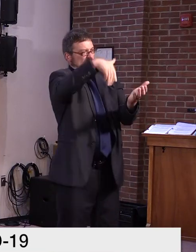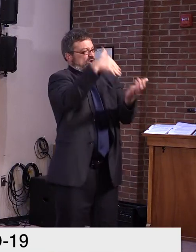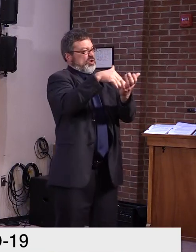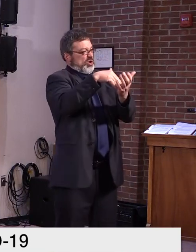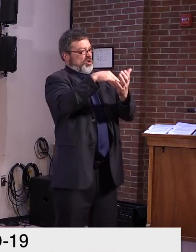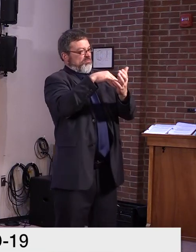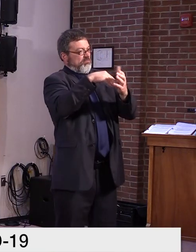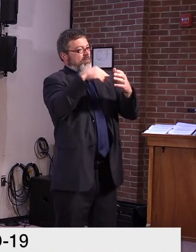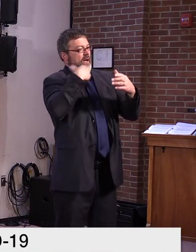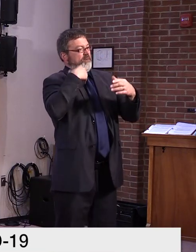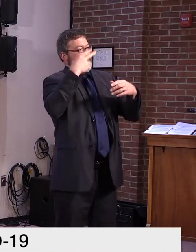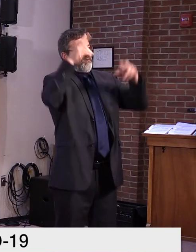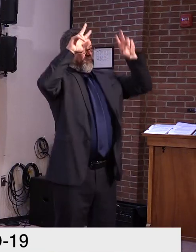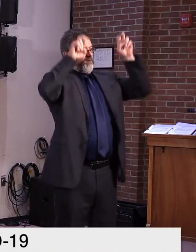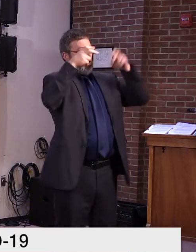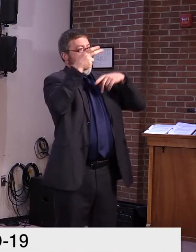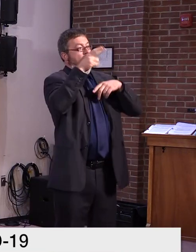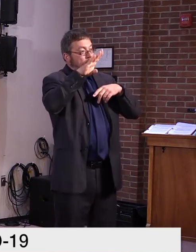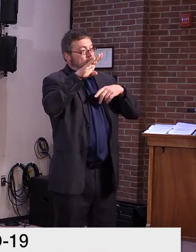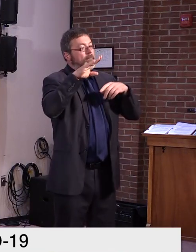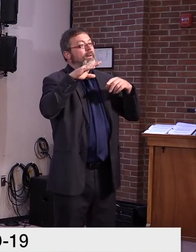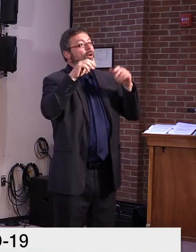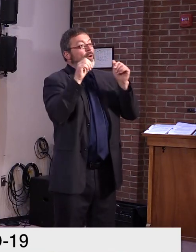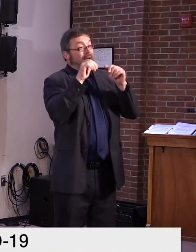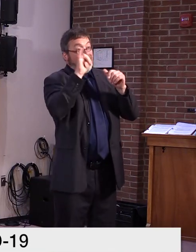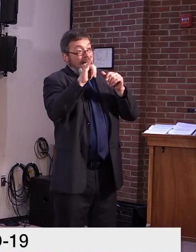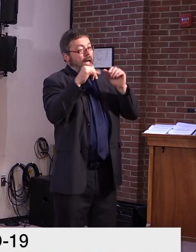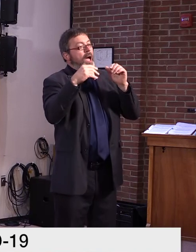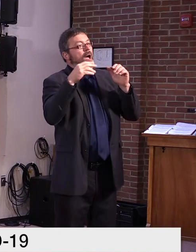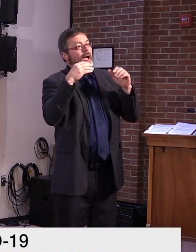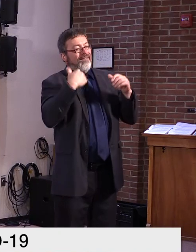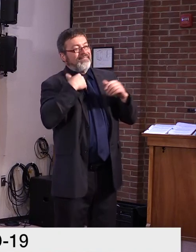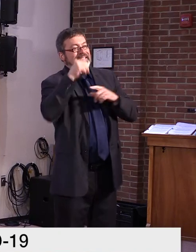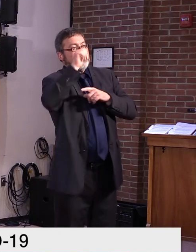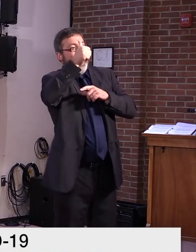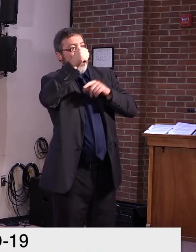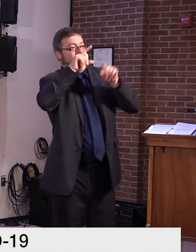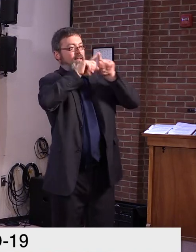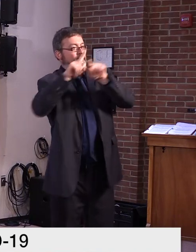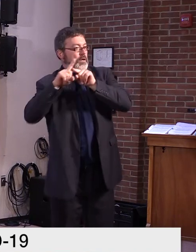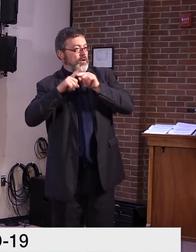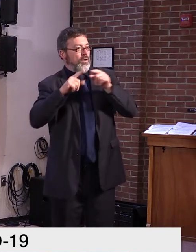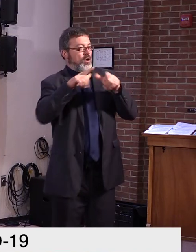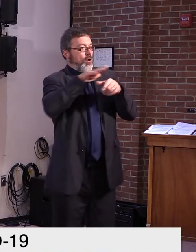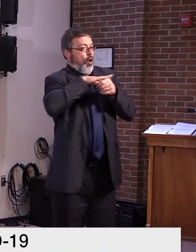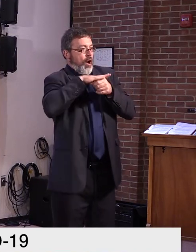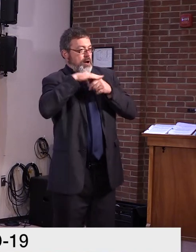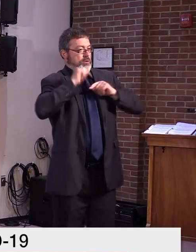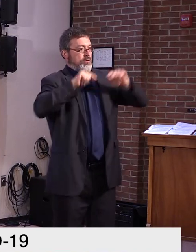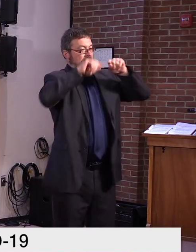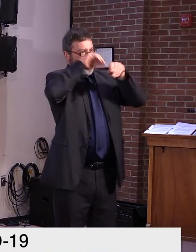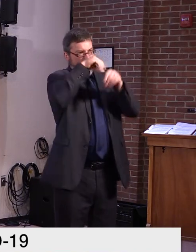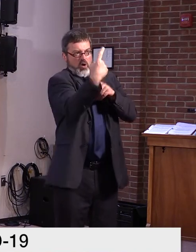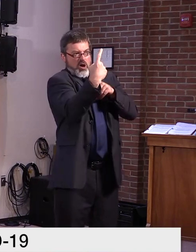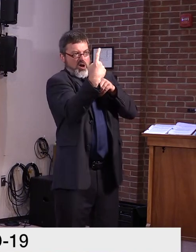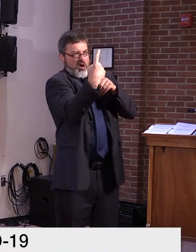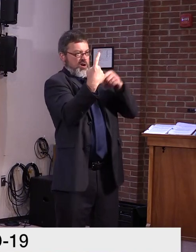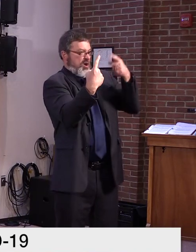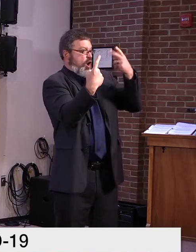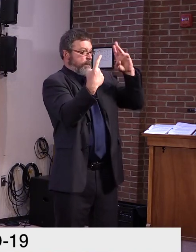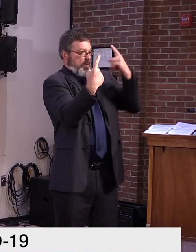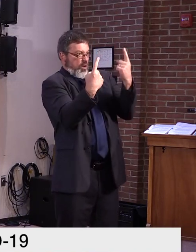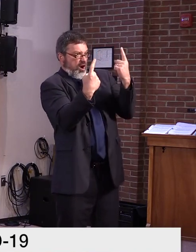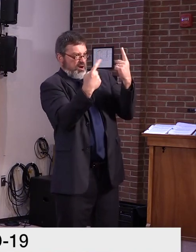project continues. Um, and again, uh, thank you for asking about this question because we're paying particularly,